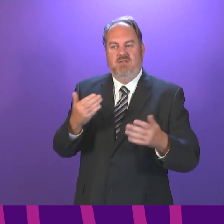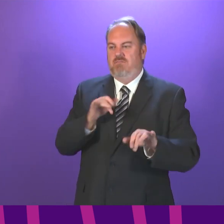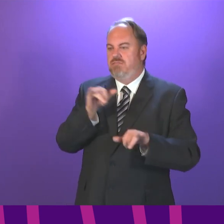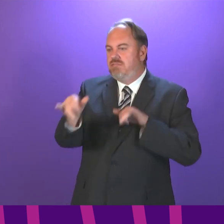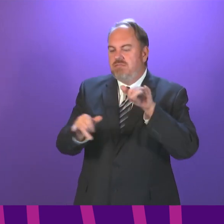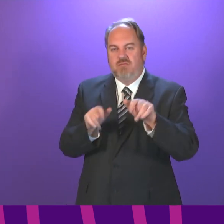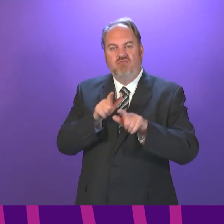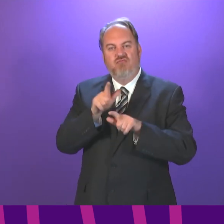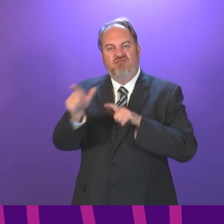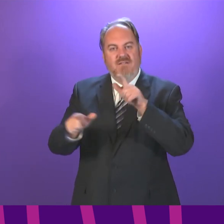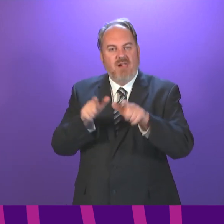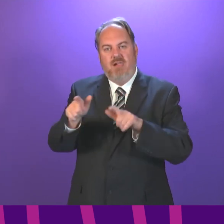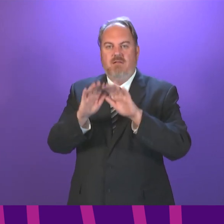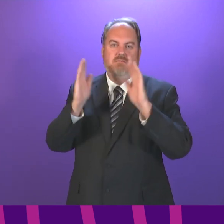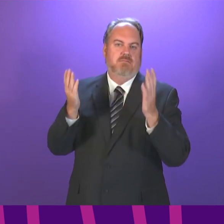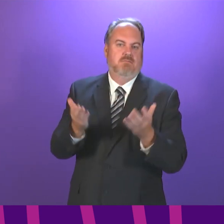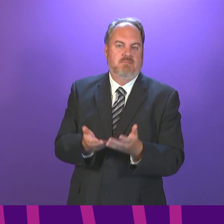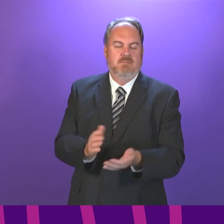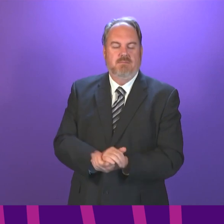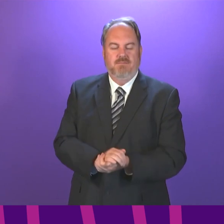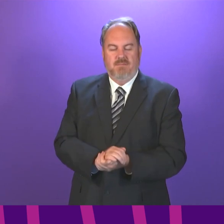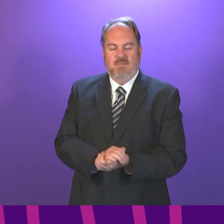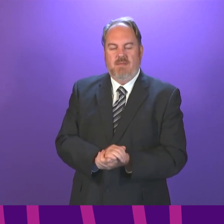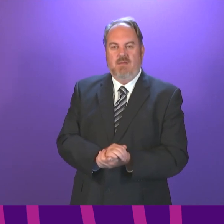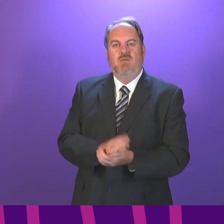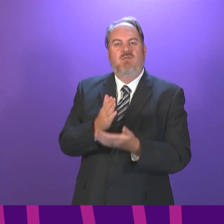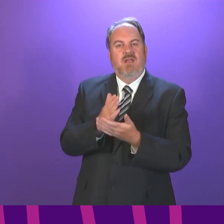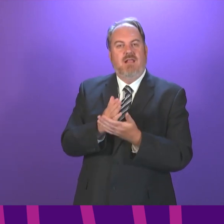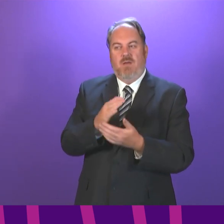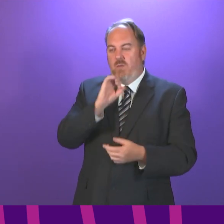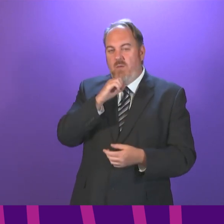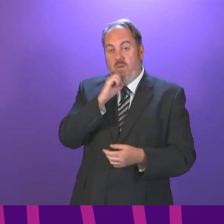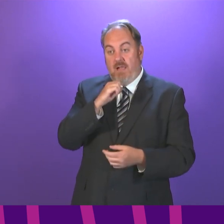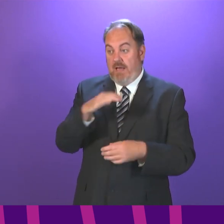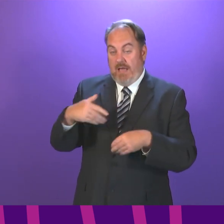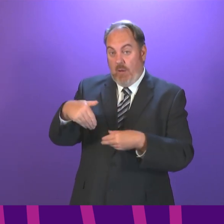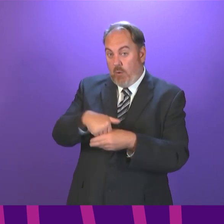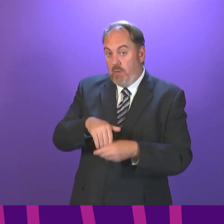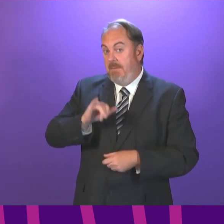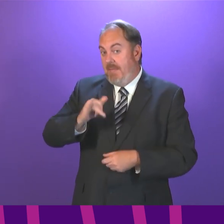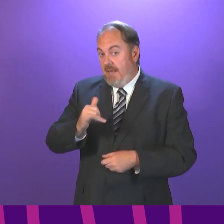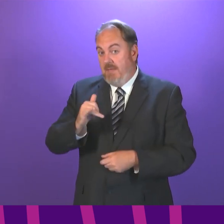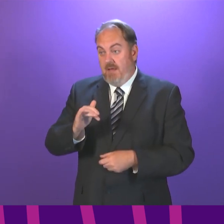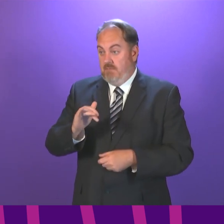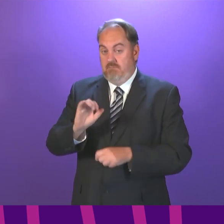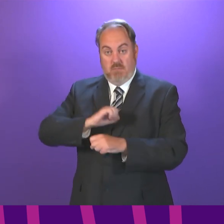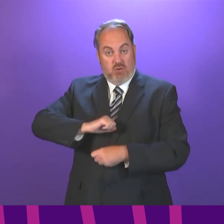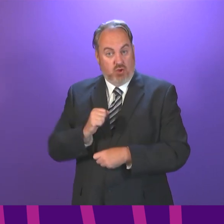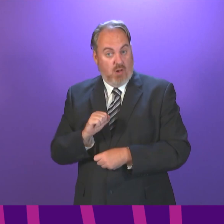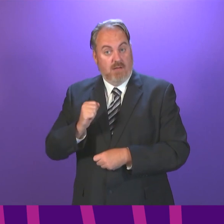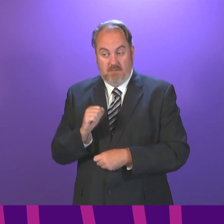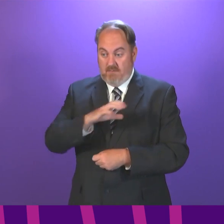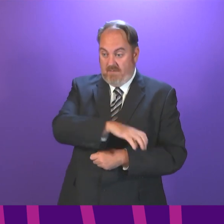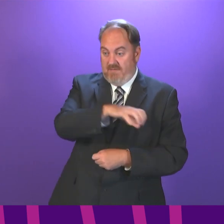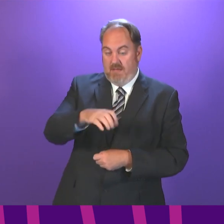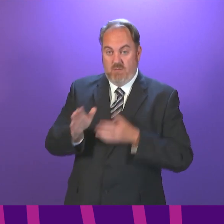to support the use of such certificates for domestic settings, should we decide that this is appropriate. However, I want to assure